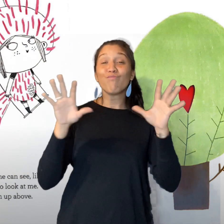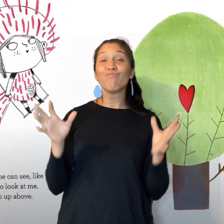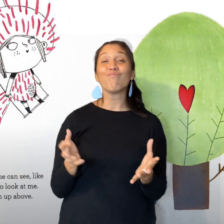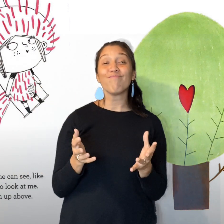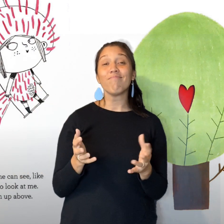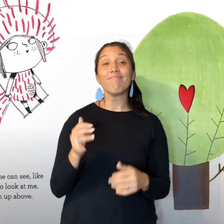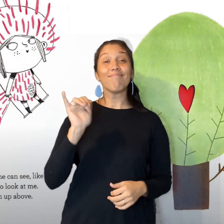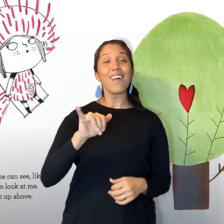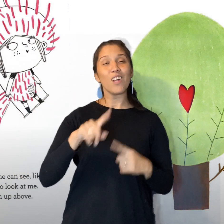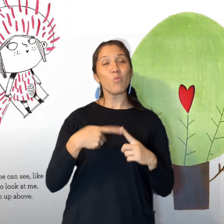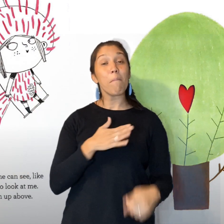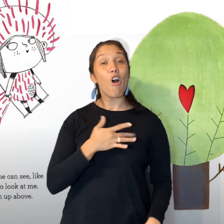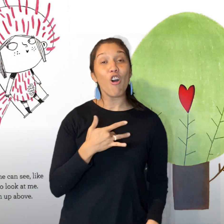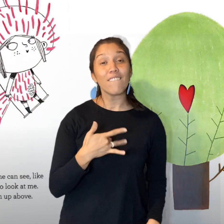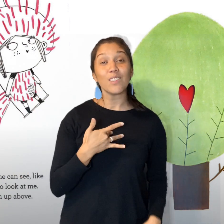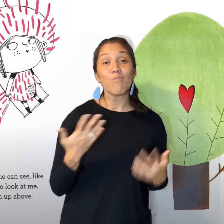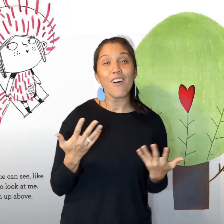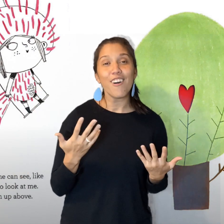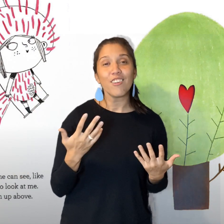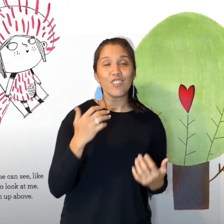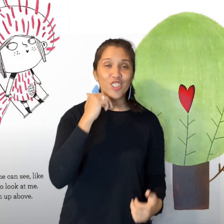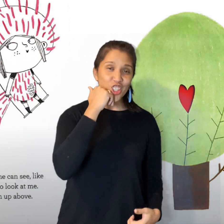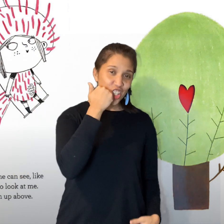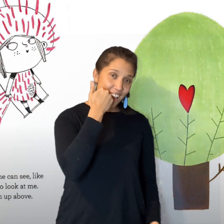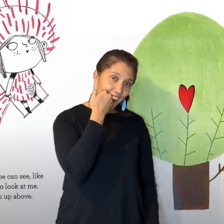up above. This is when my heart is shy.